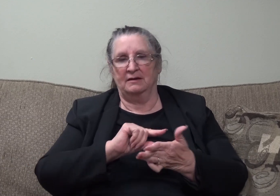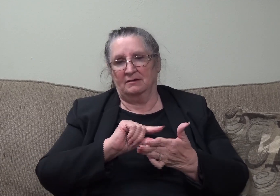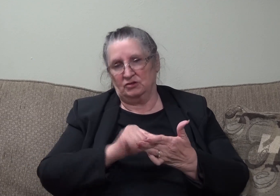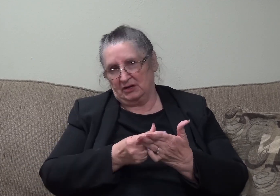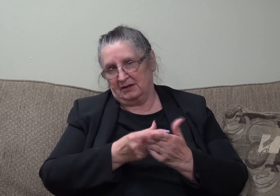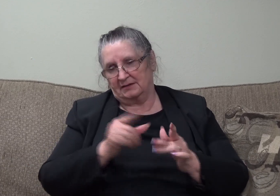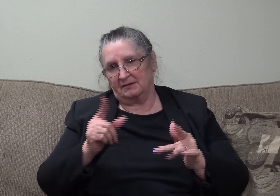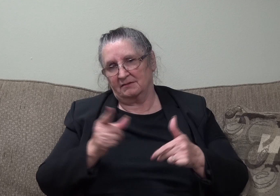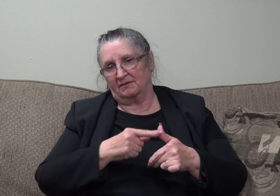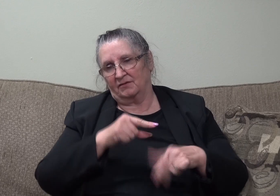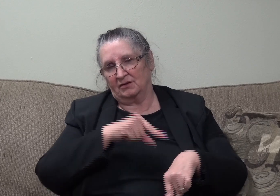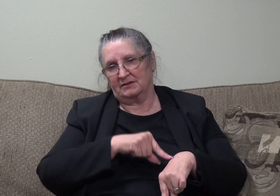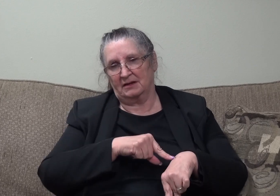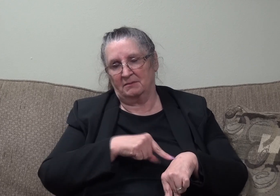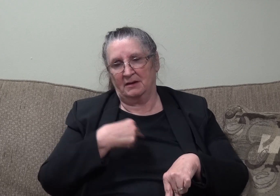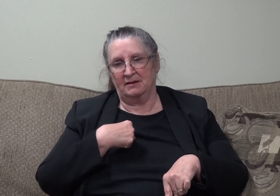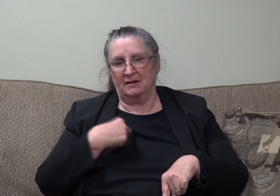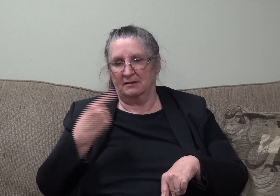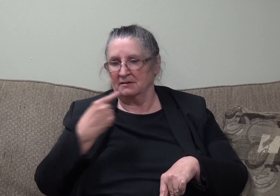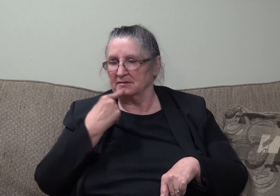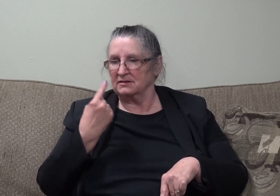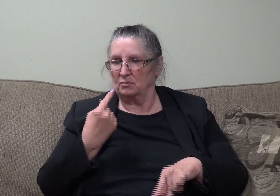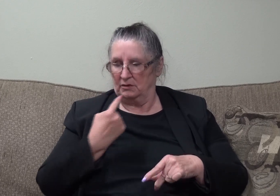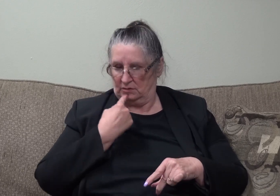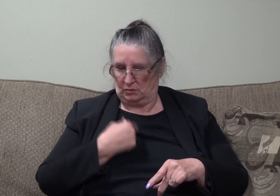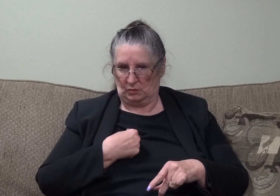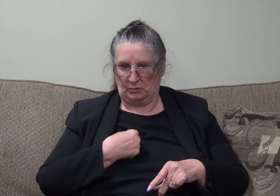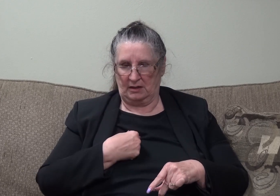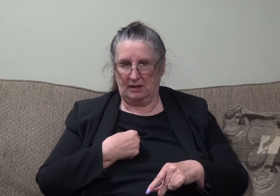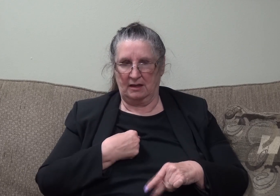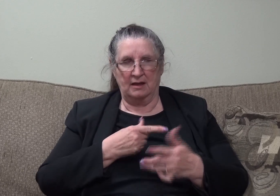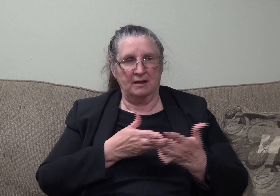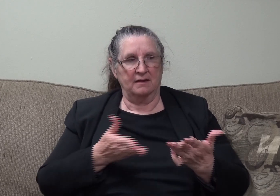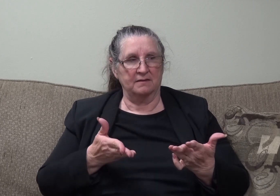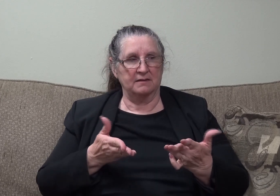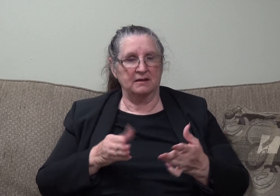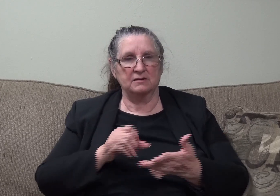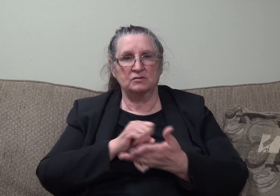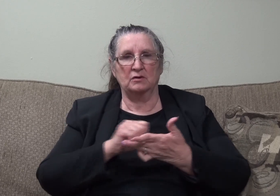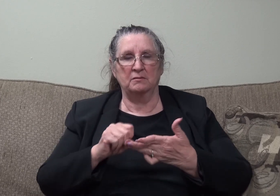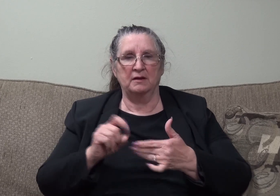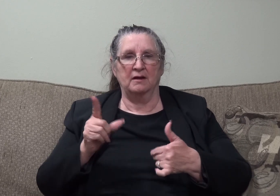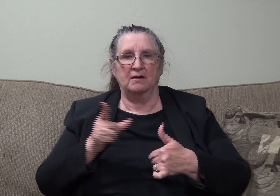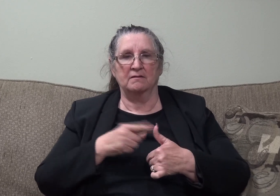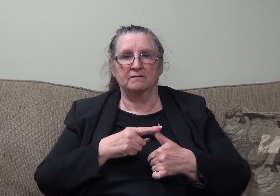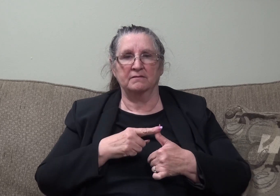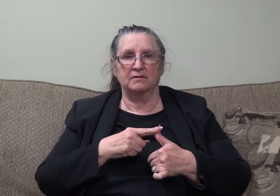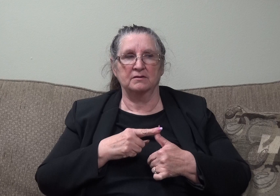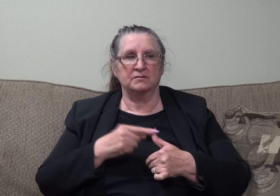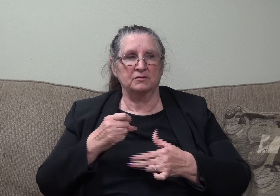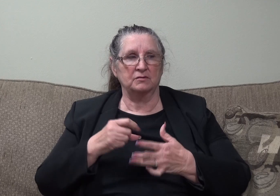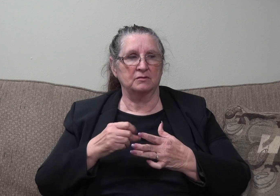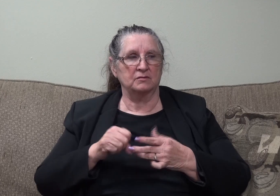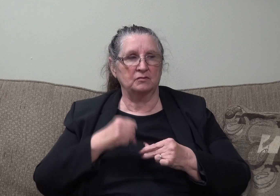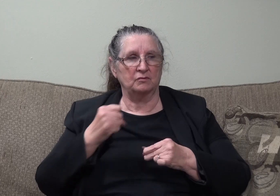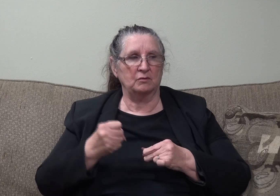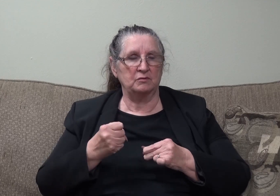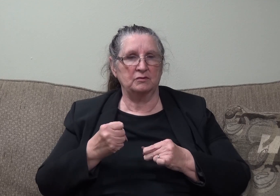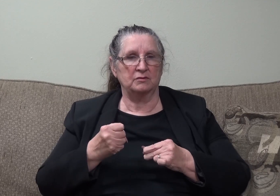someone told me that this scripture, the very first scripture in the Bible, it's a